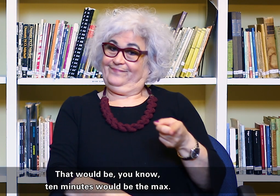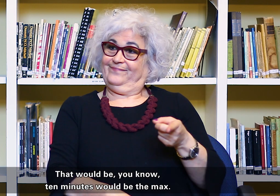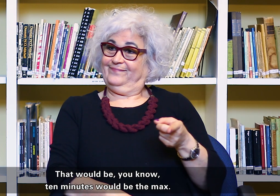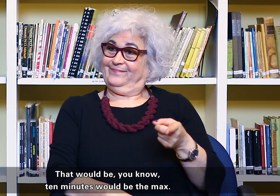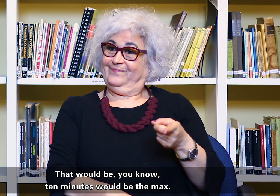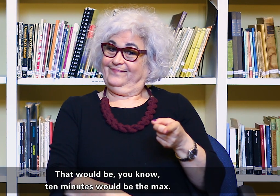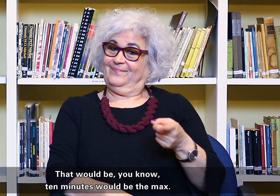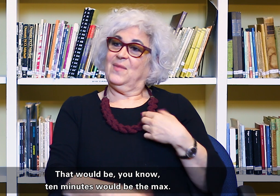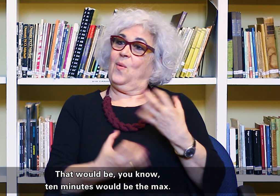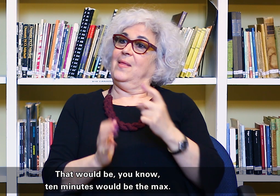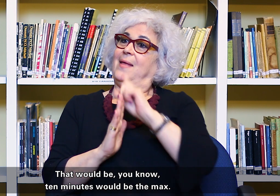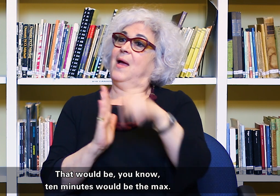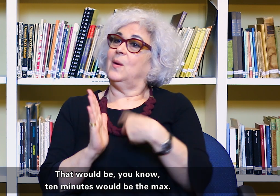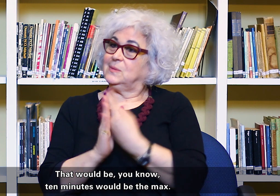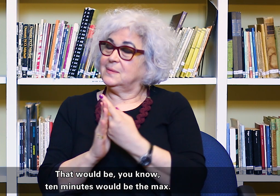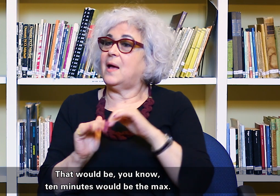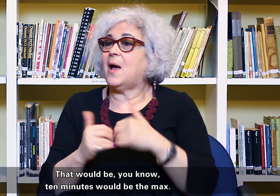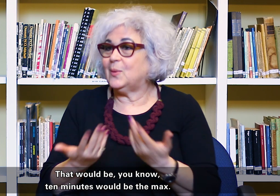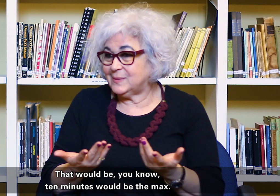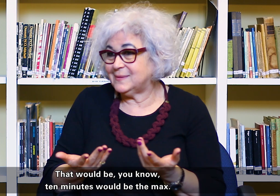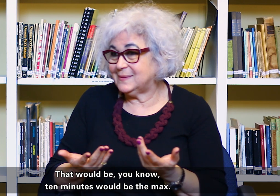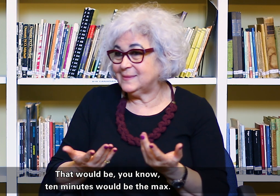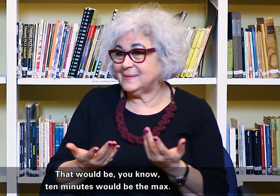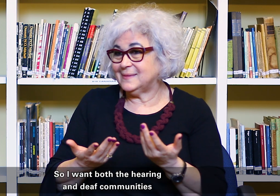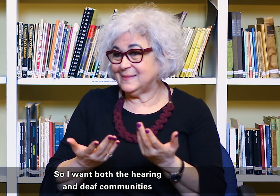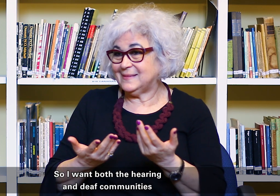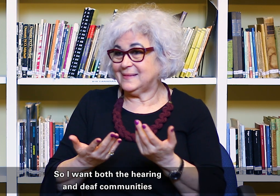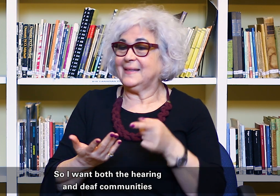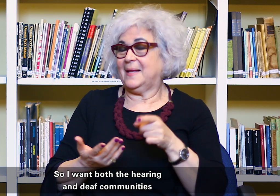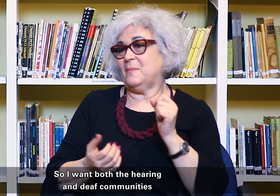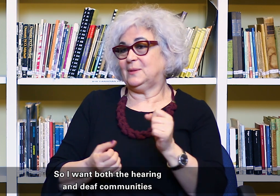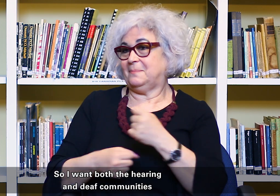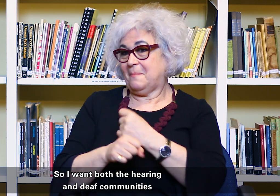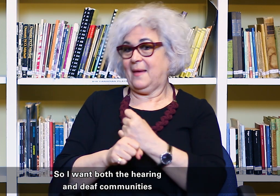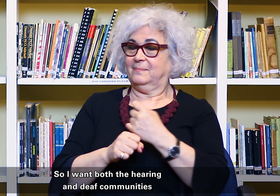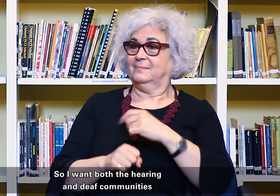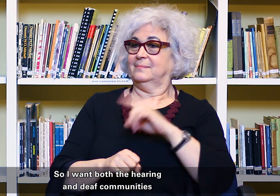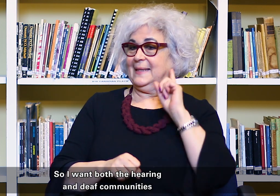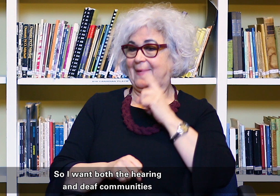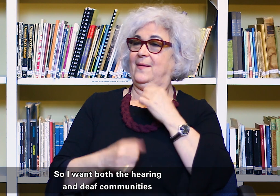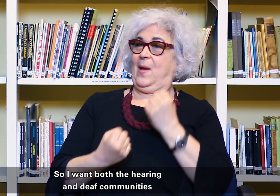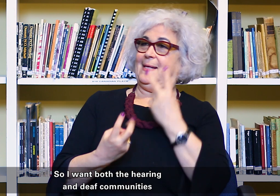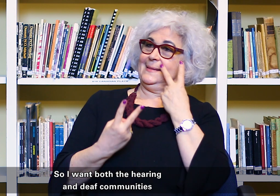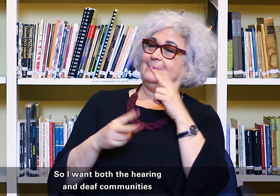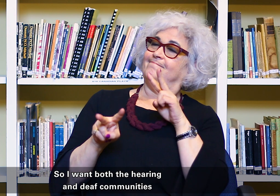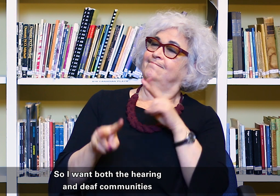That would be, you know, ten minutes would be the max. So I want both the hearing and deaf communities